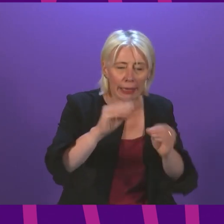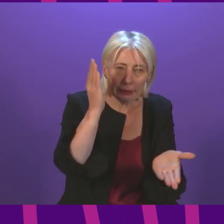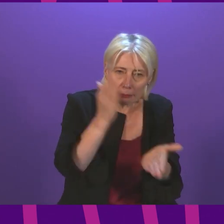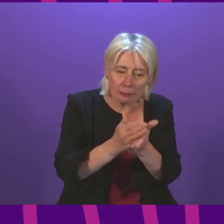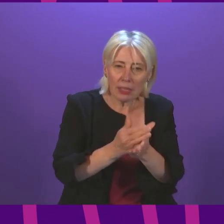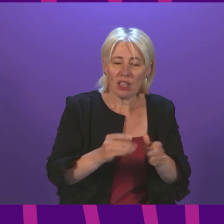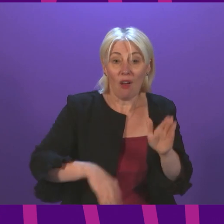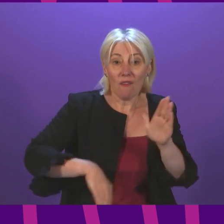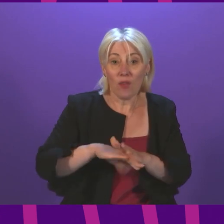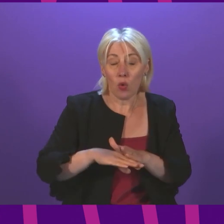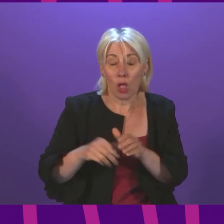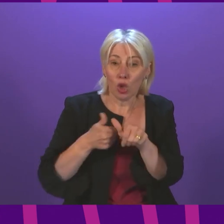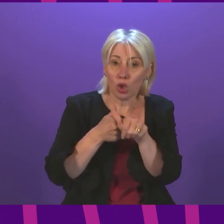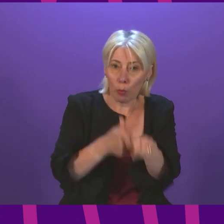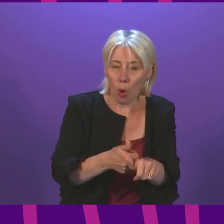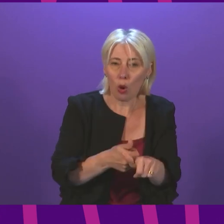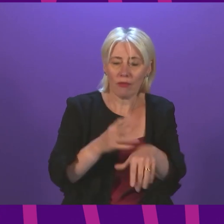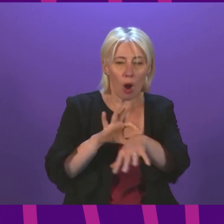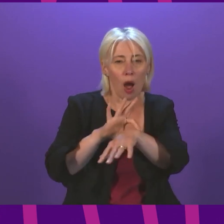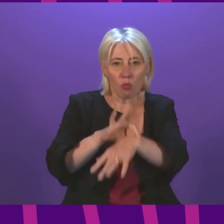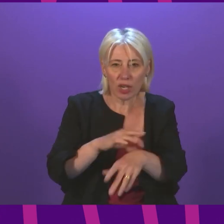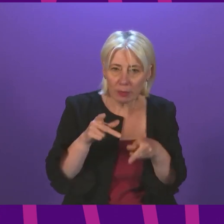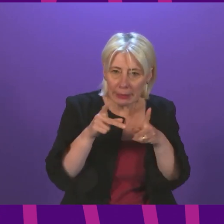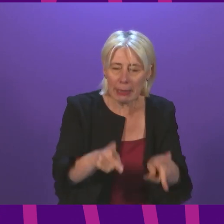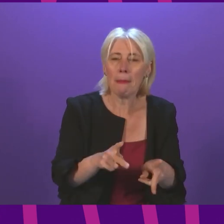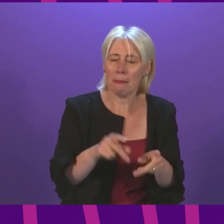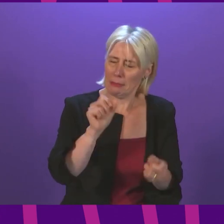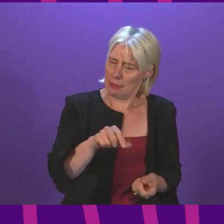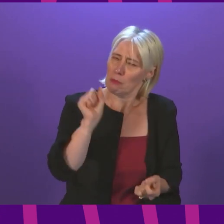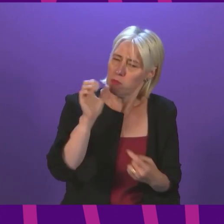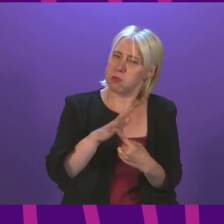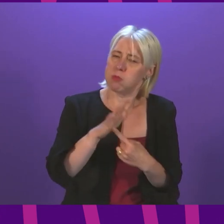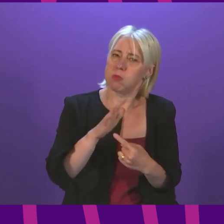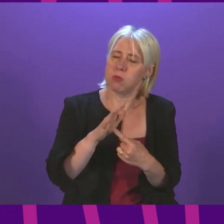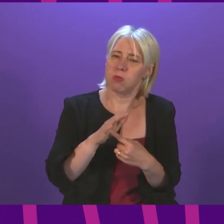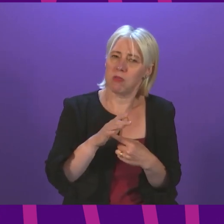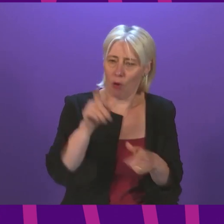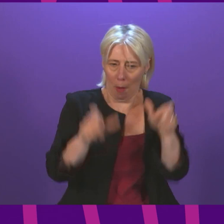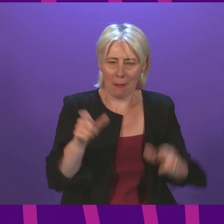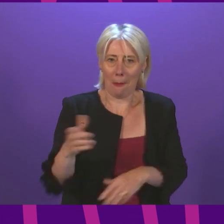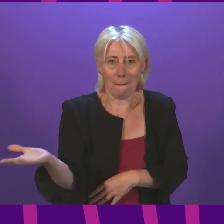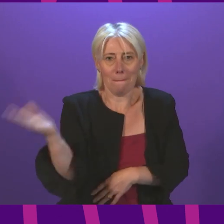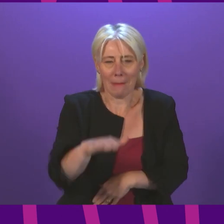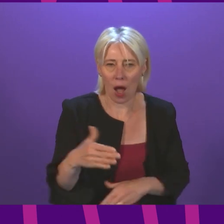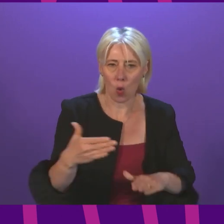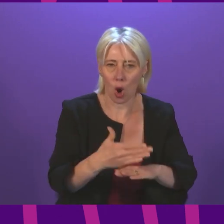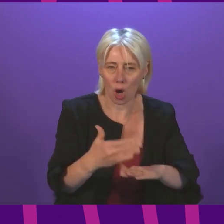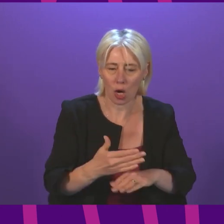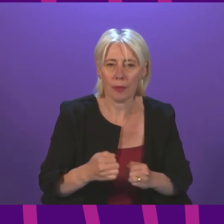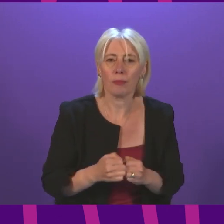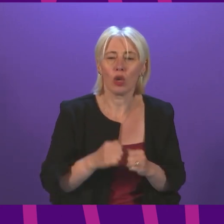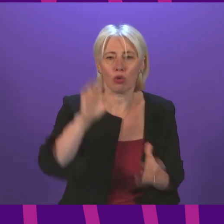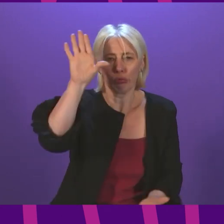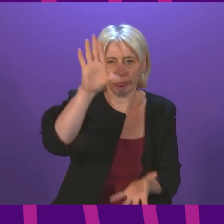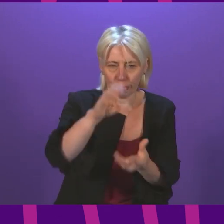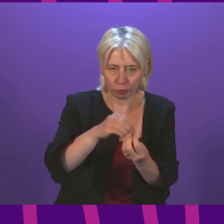return of support and delivery of apprenticeship schemes, for example, is also critical to helping people to get back into work. So to conclude,